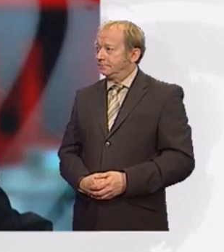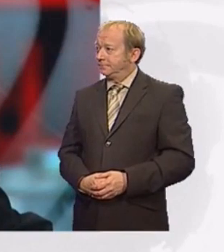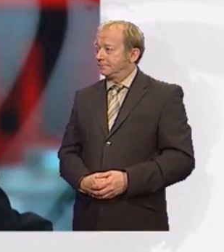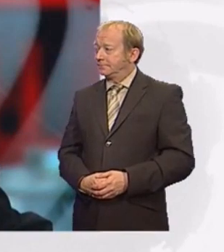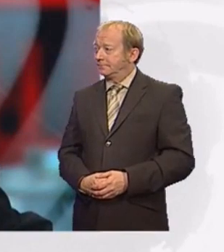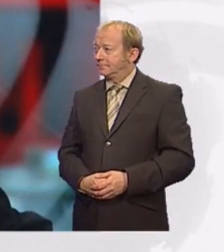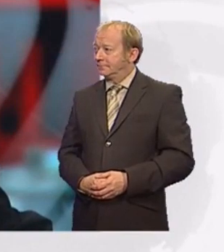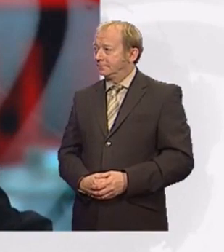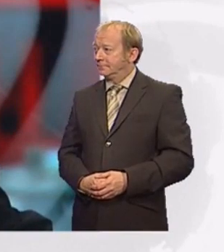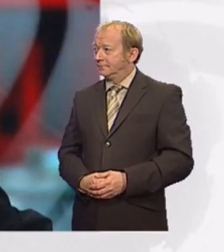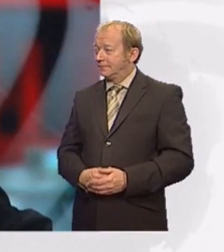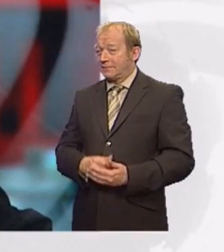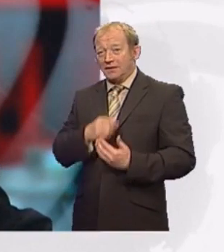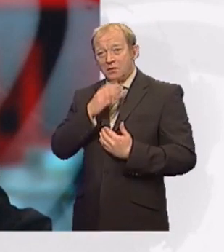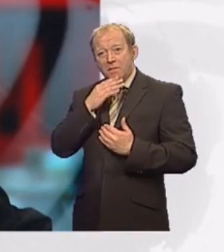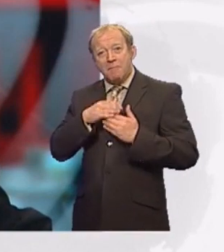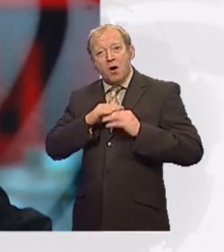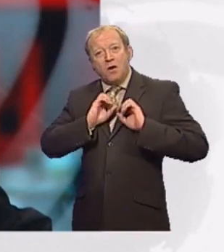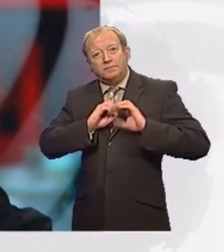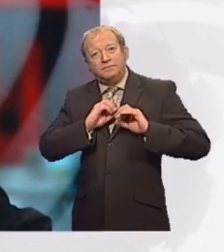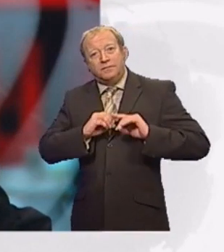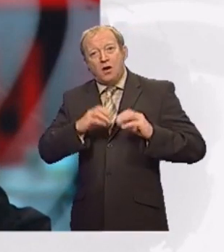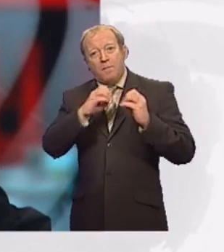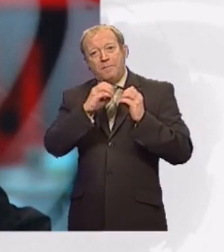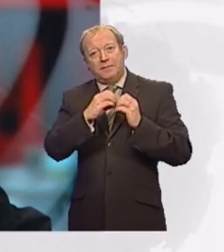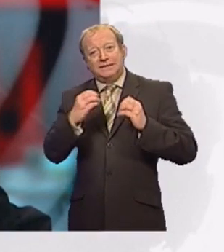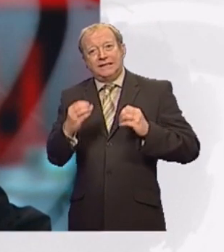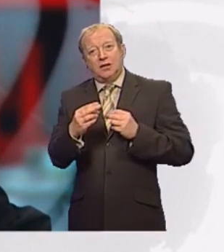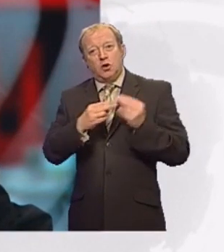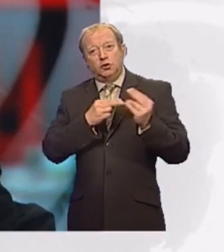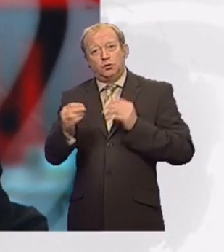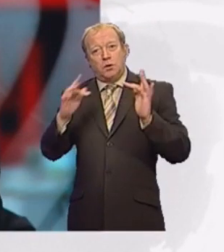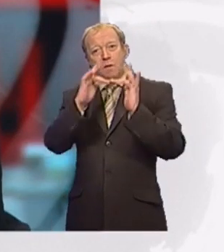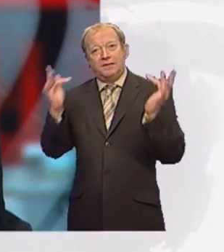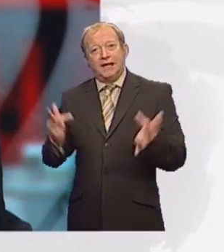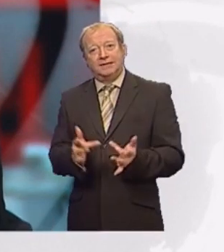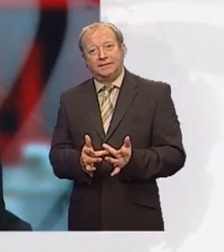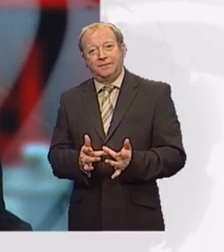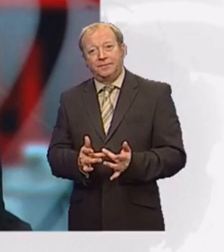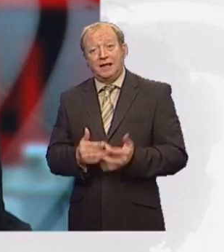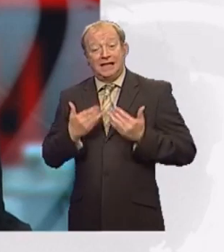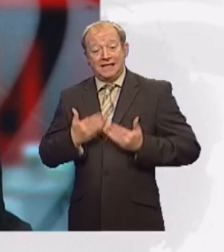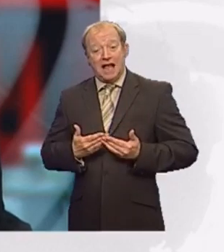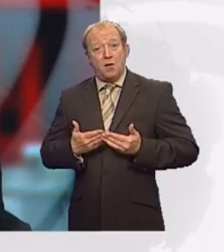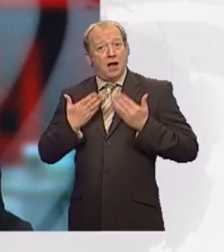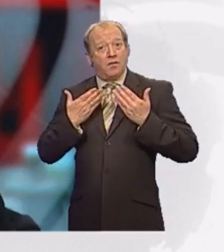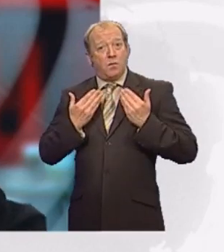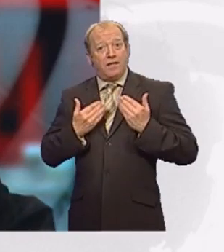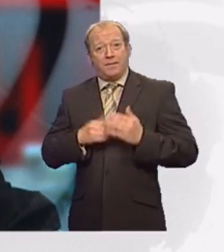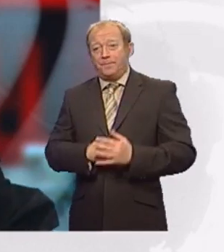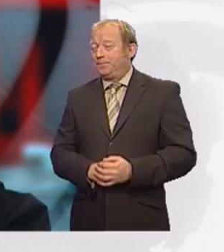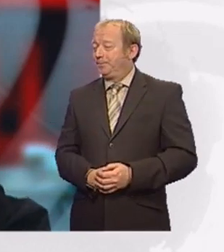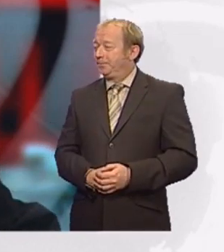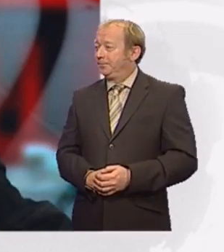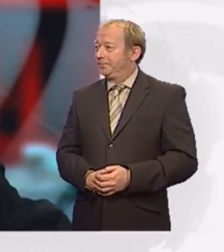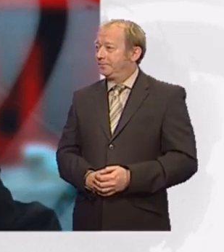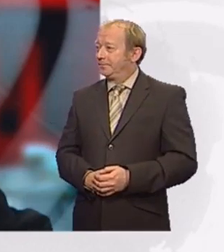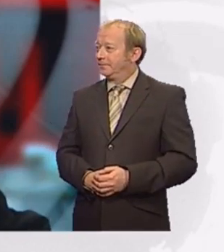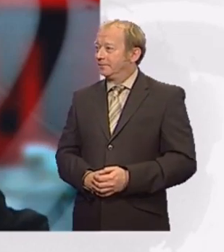And there is much more about all of that on the BBC News website. Let's take a look at the weather prospects right now. Here's Thomas.